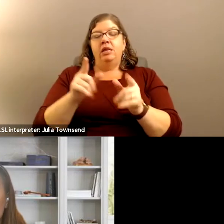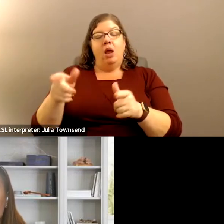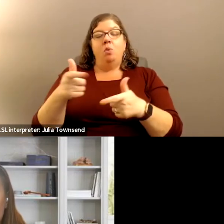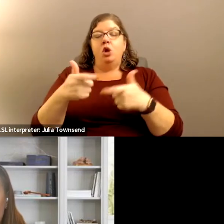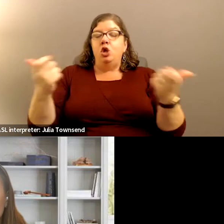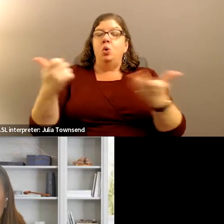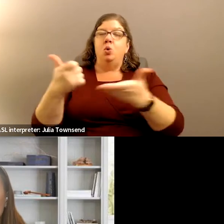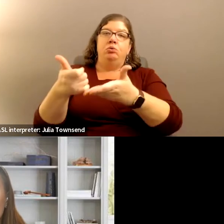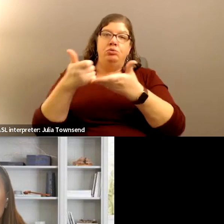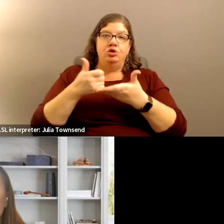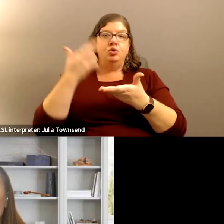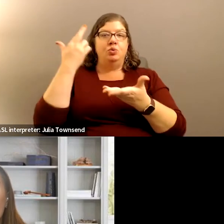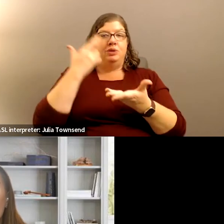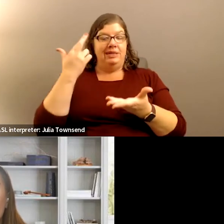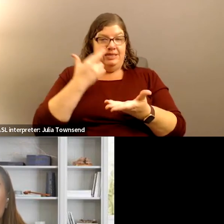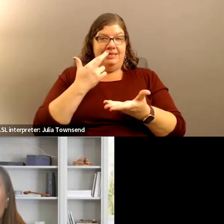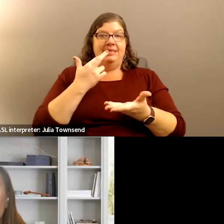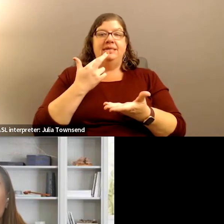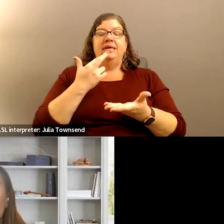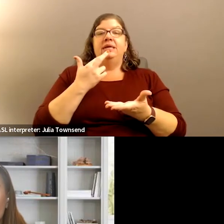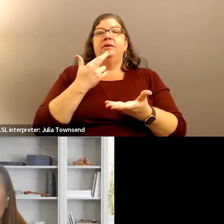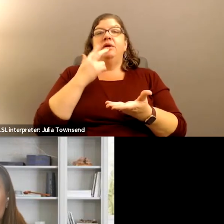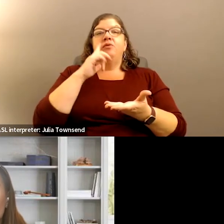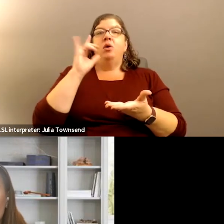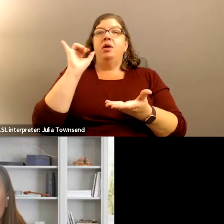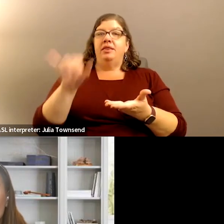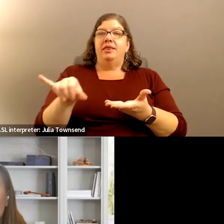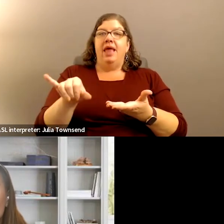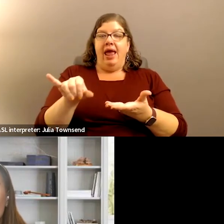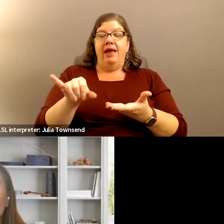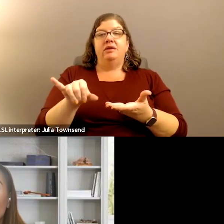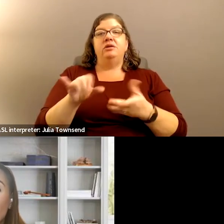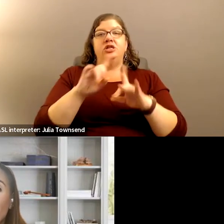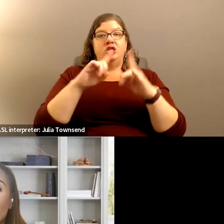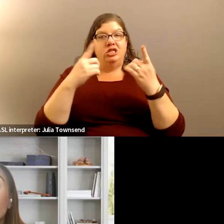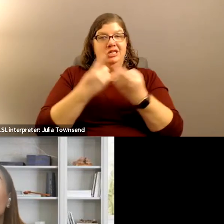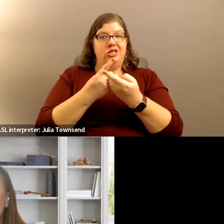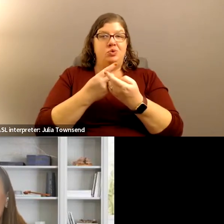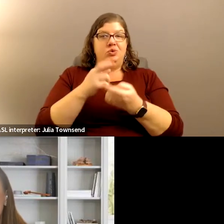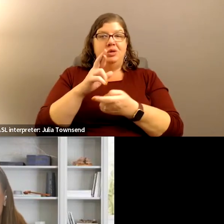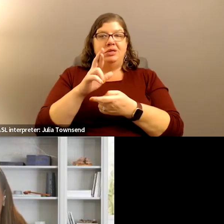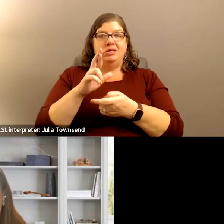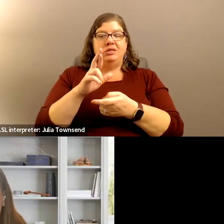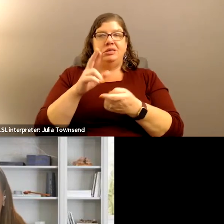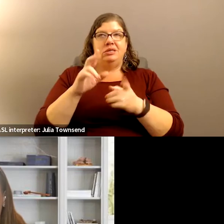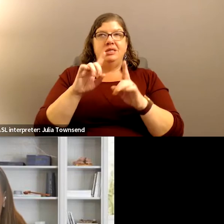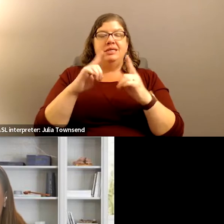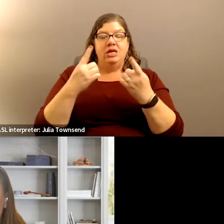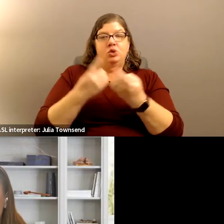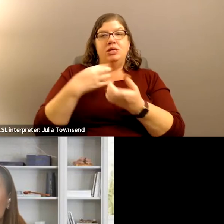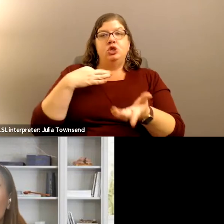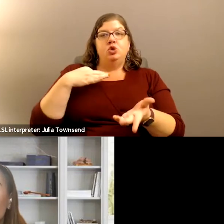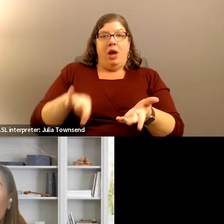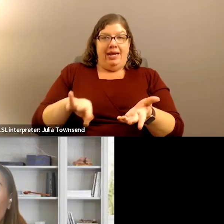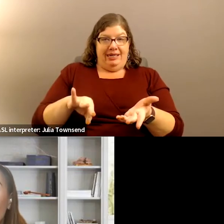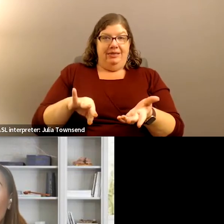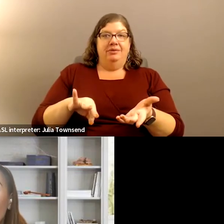contributing factor to the confirmation of the district's rate. I'm sorry, district's credit.